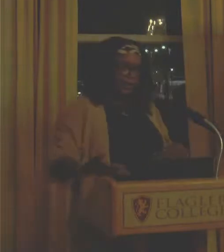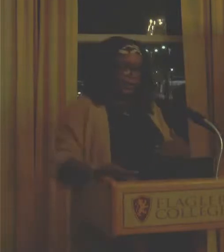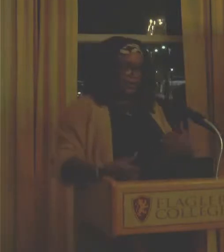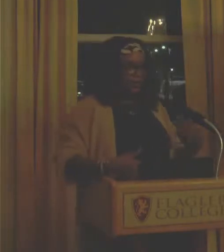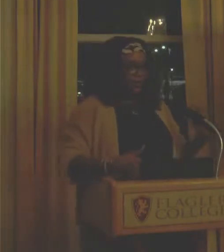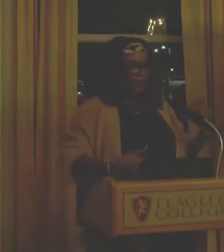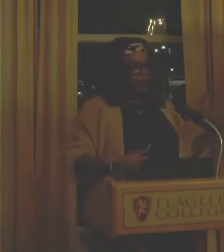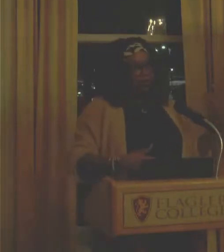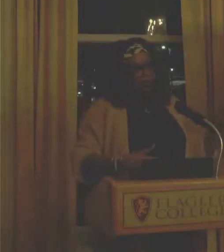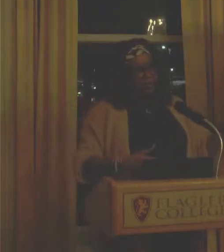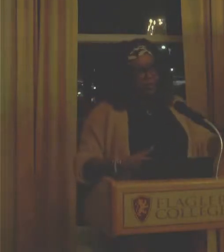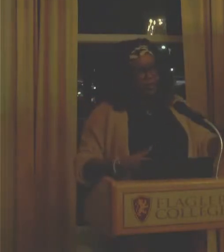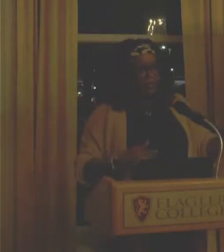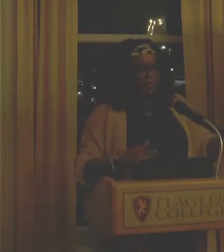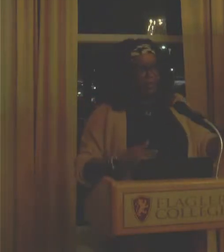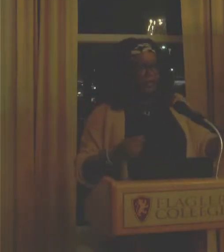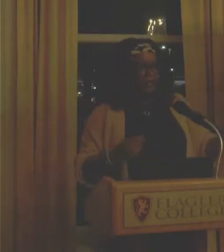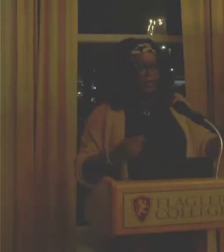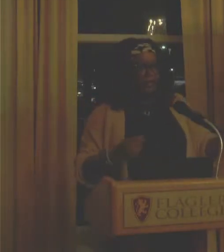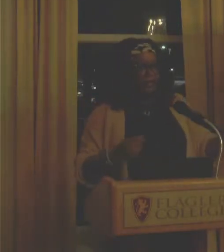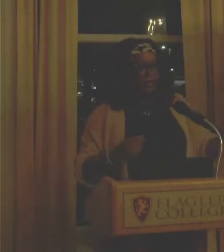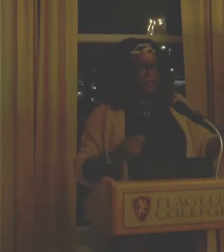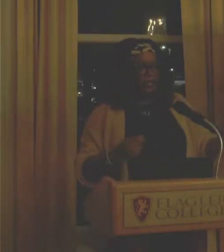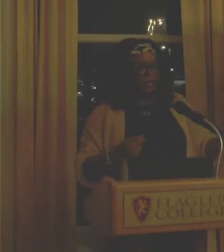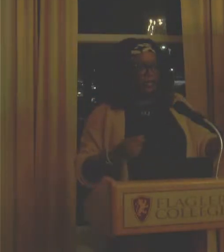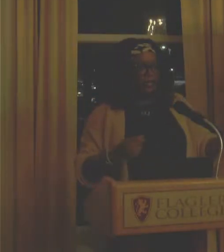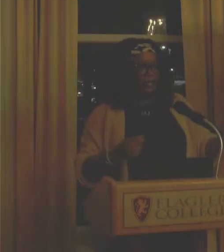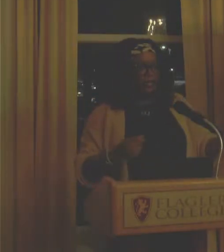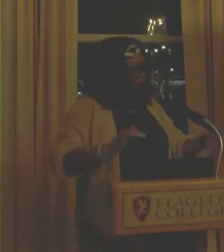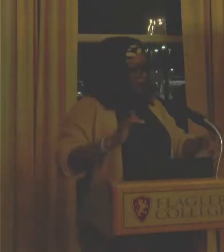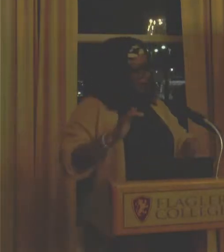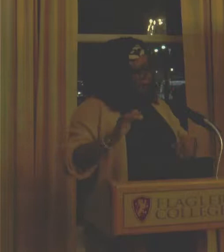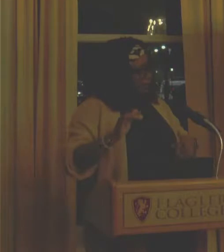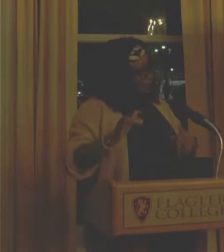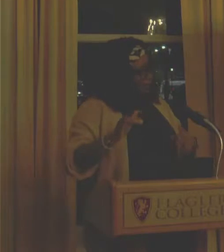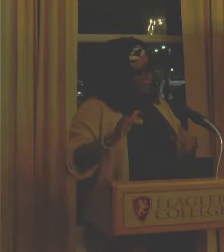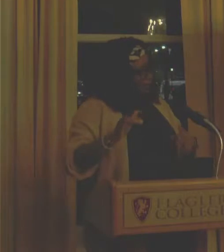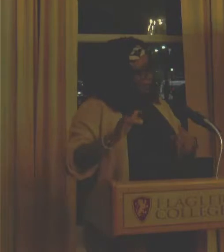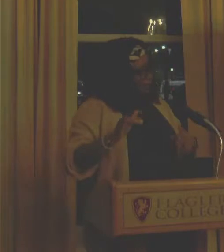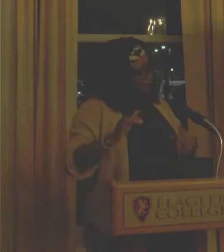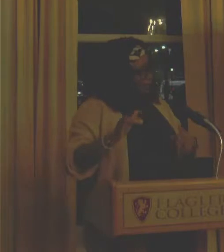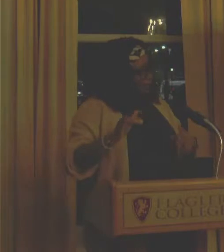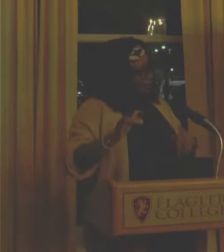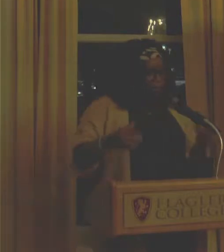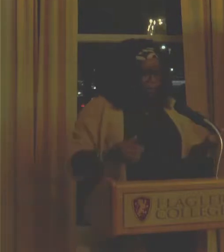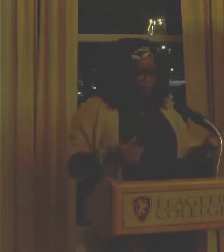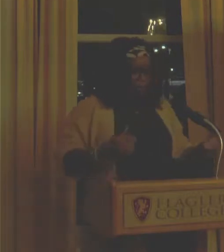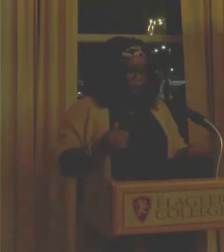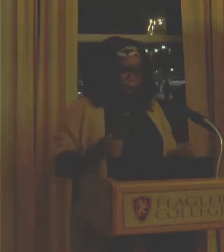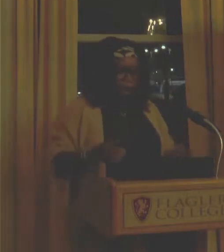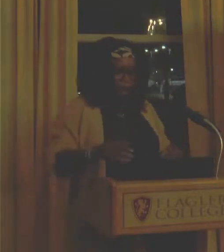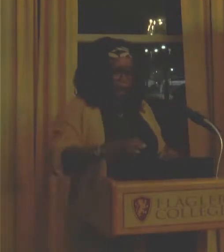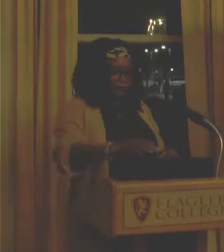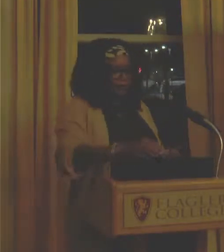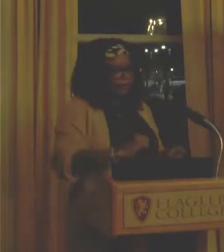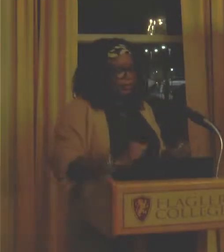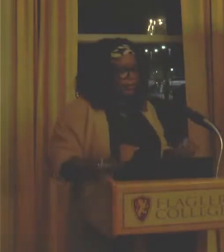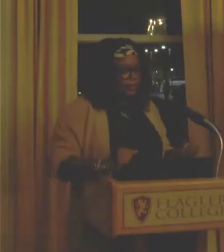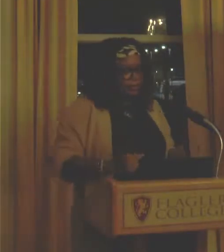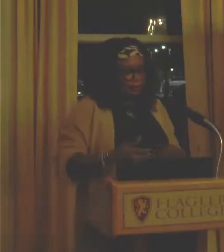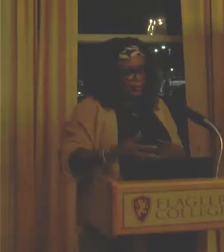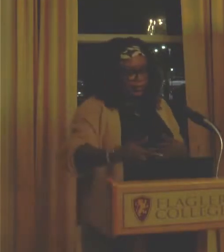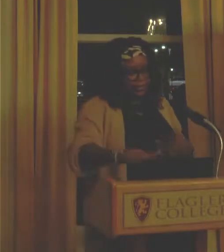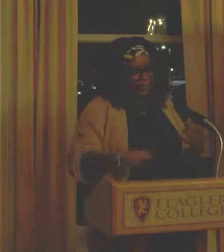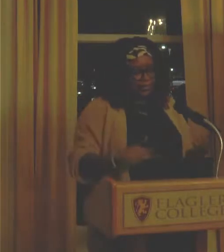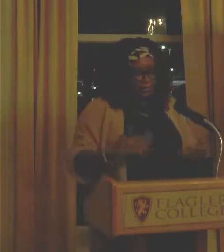like playing together, working together, having like rules to the game, things like that. You know, you're either in or out. So when you